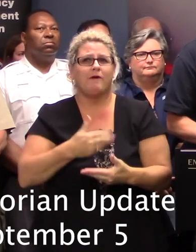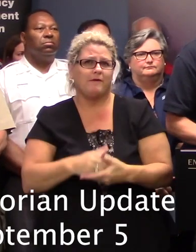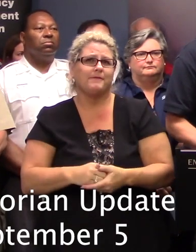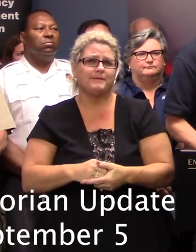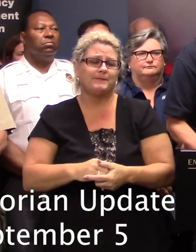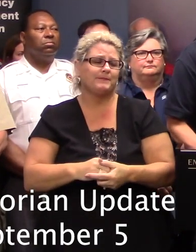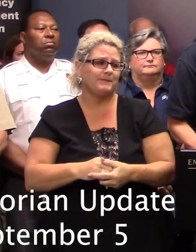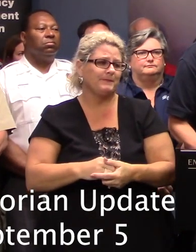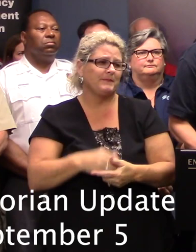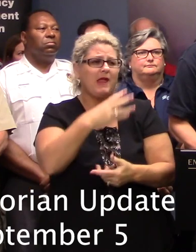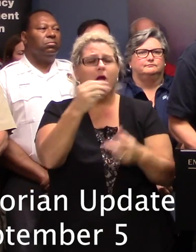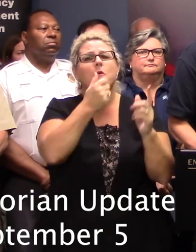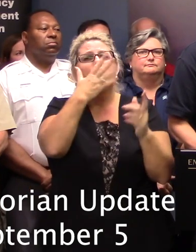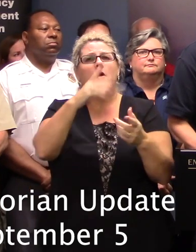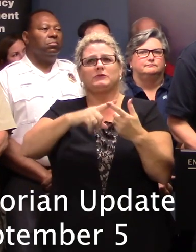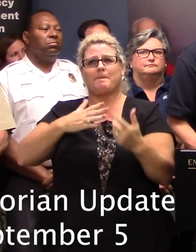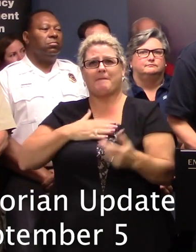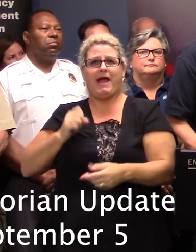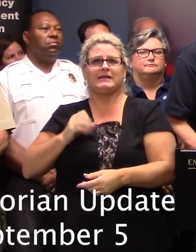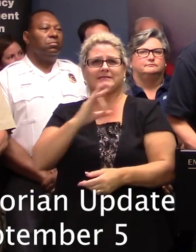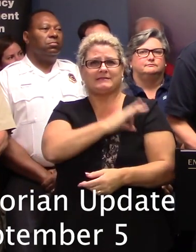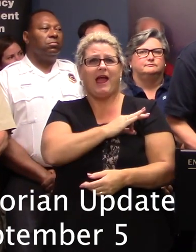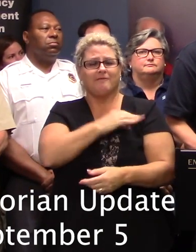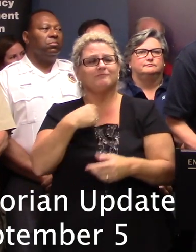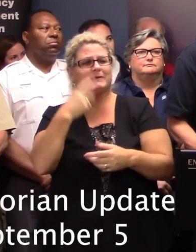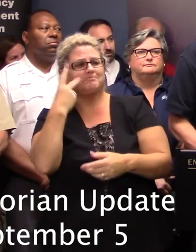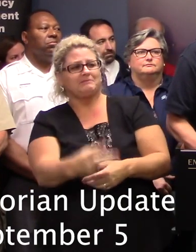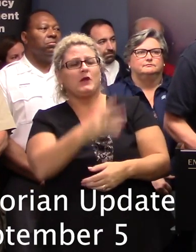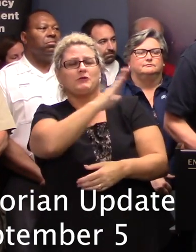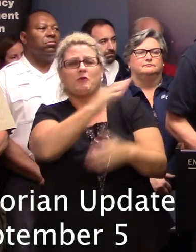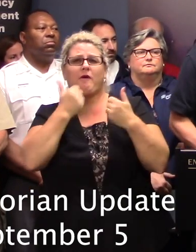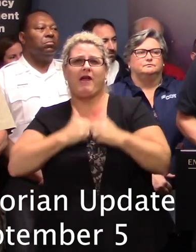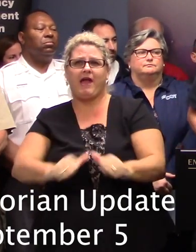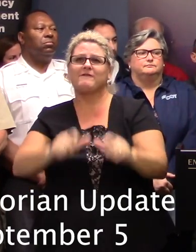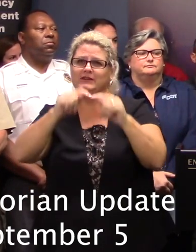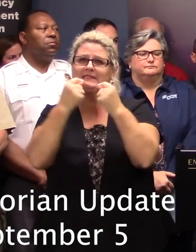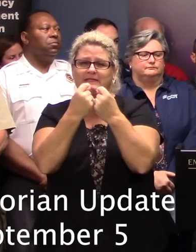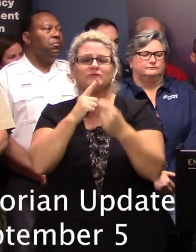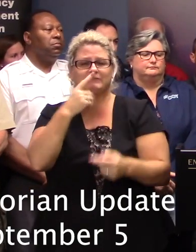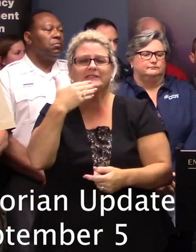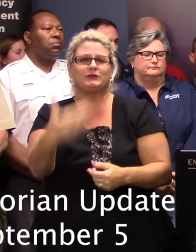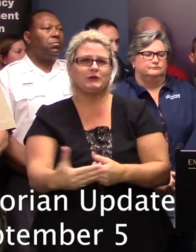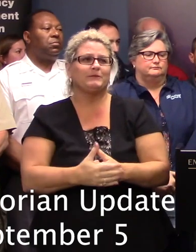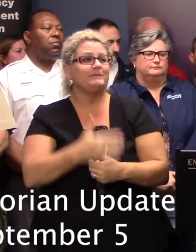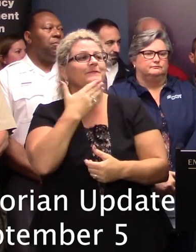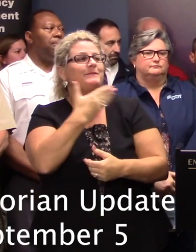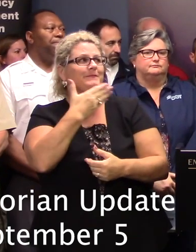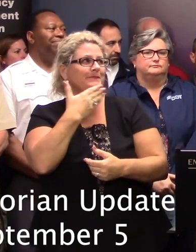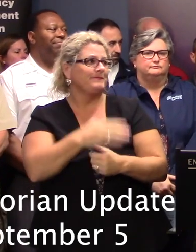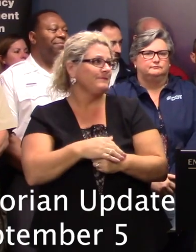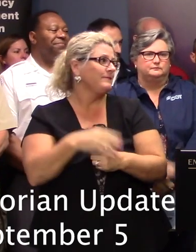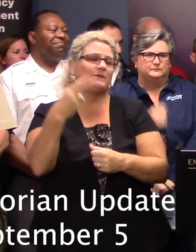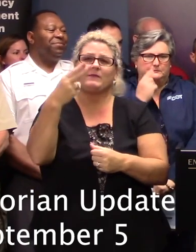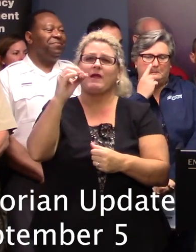warmth you gave to my staff here in making this a two-team effort. Thanks, sir. We're glad you're here. Yes, sir. Major General Diana Holland,